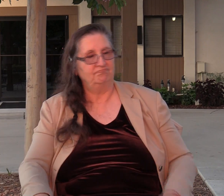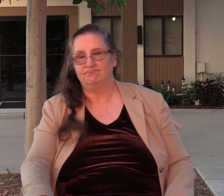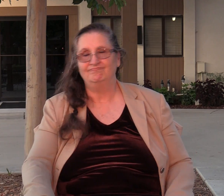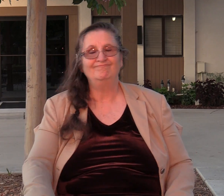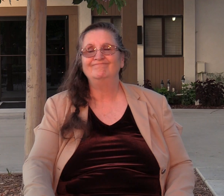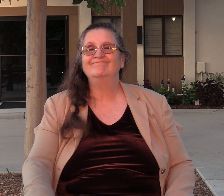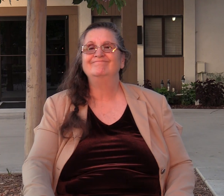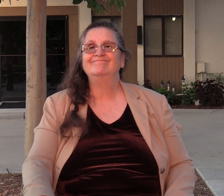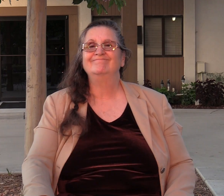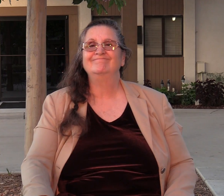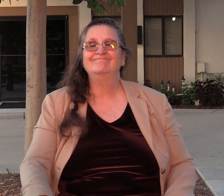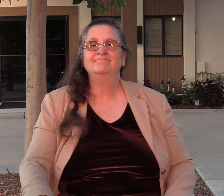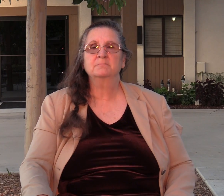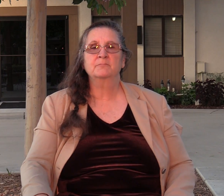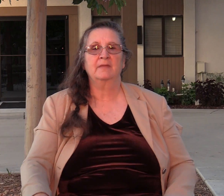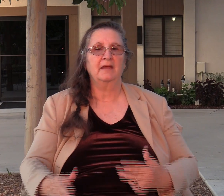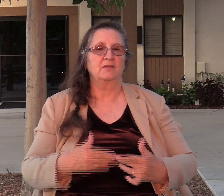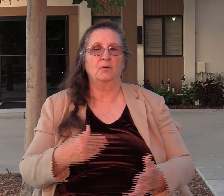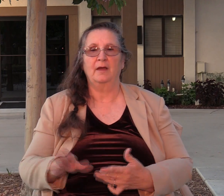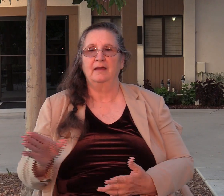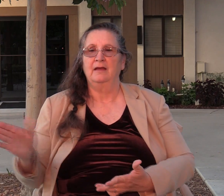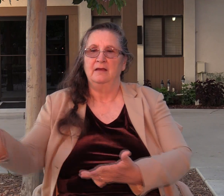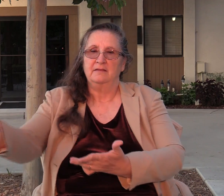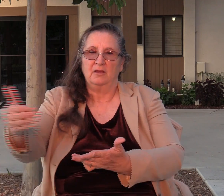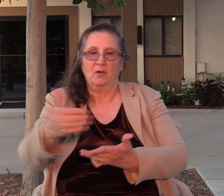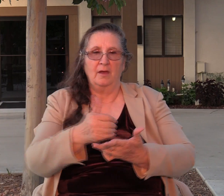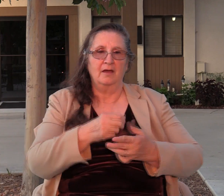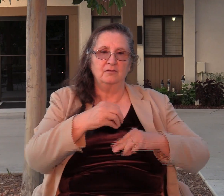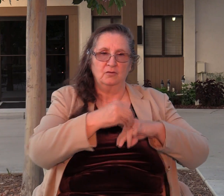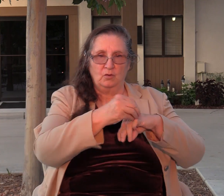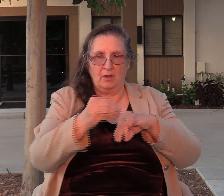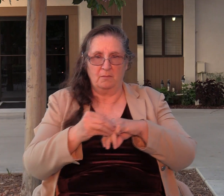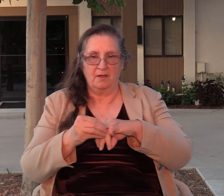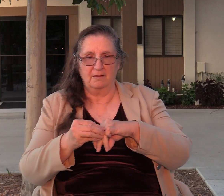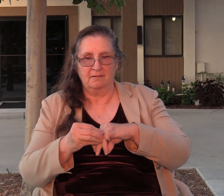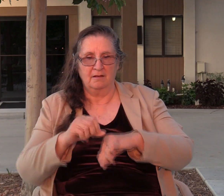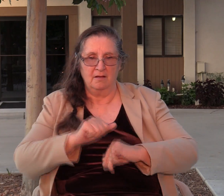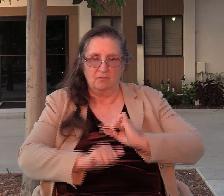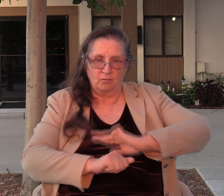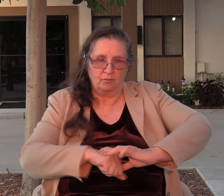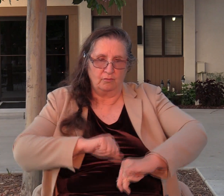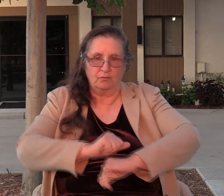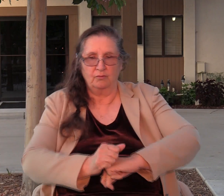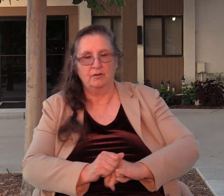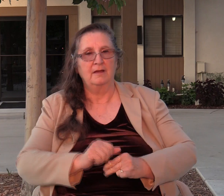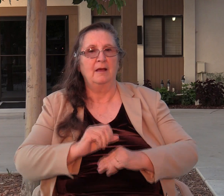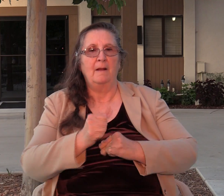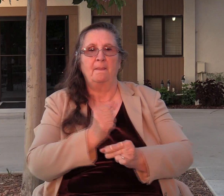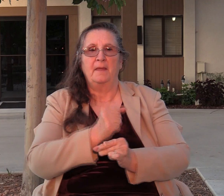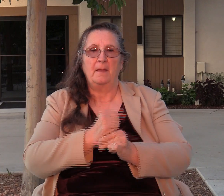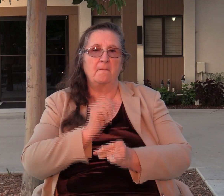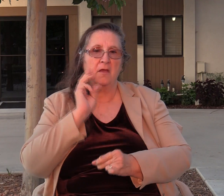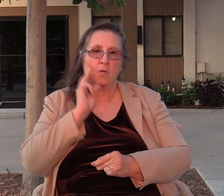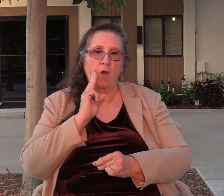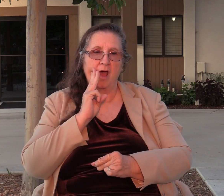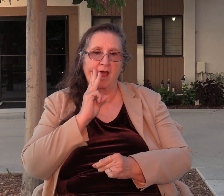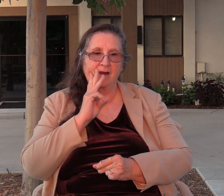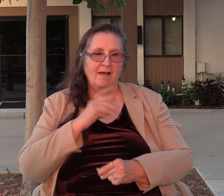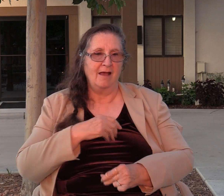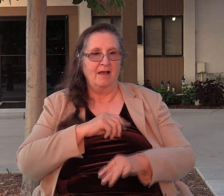Either way, they go out, they gather grapes, they crush them, they make some wine, they go to the temple of their false